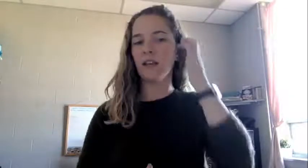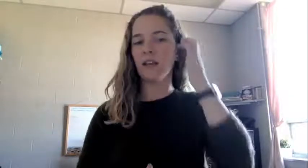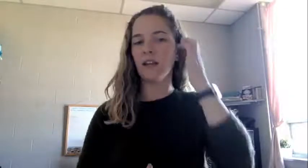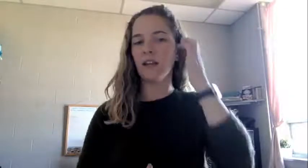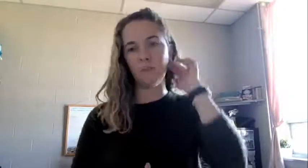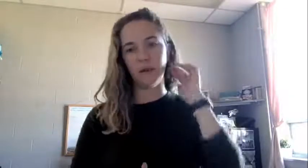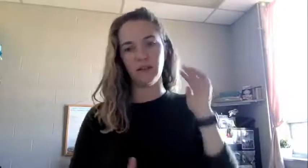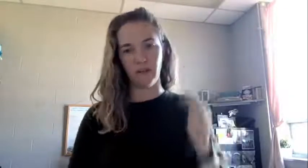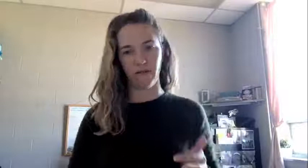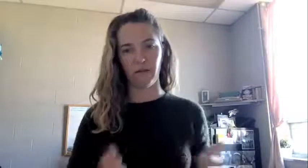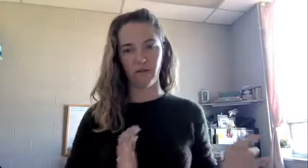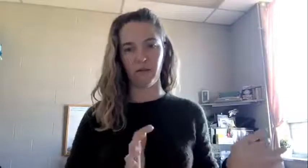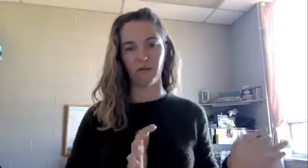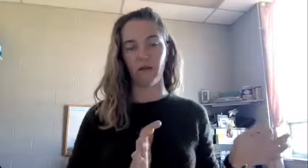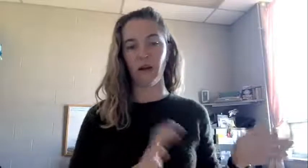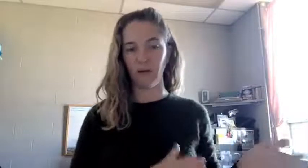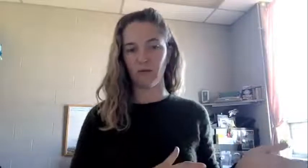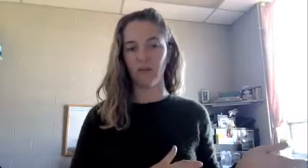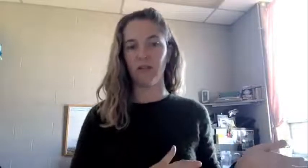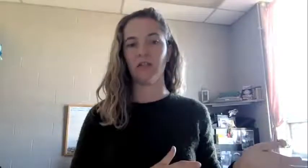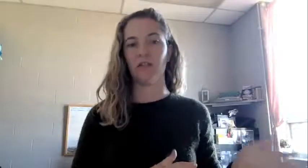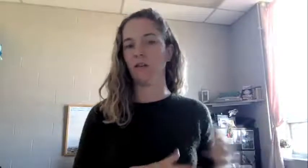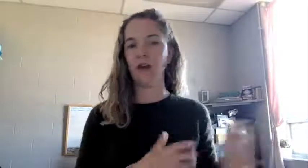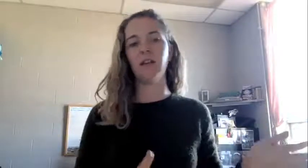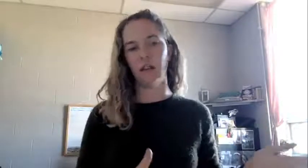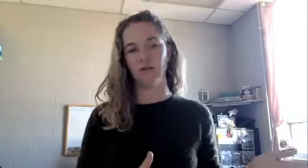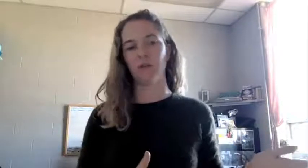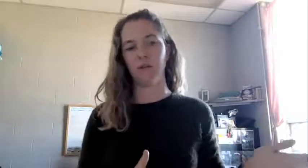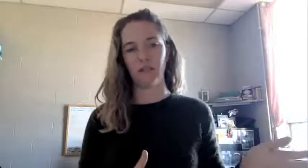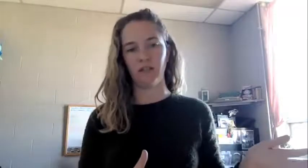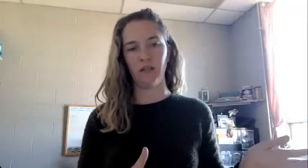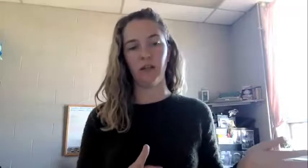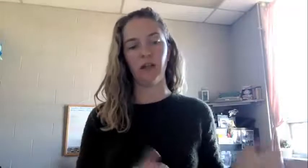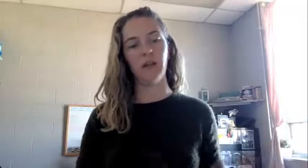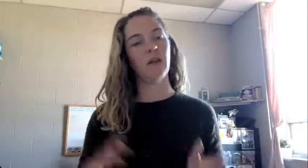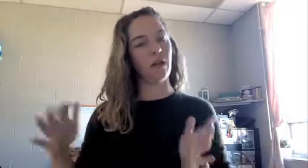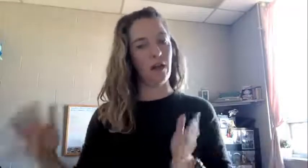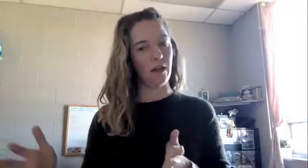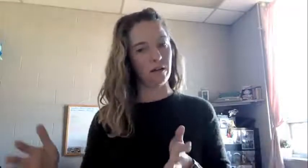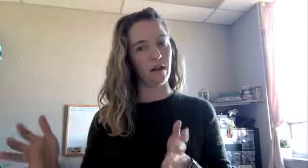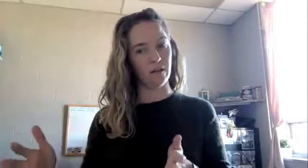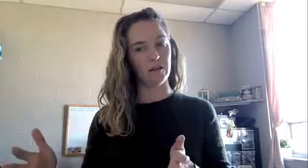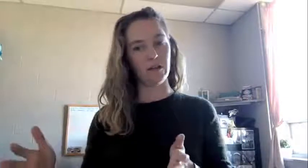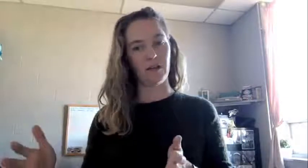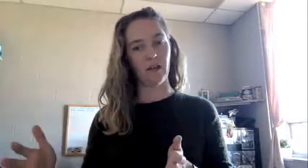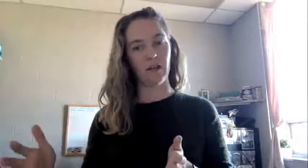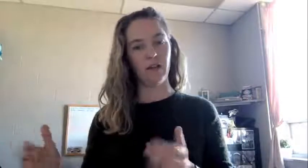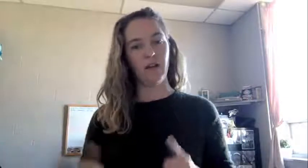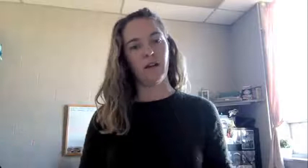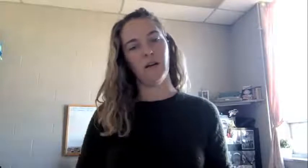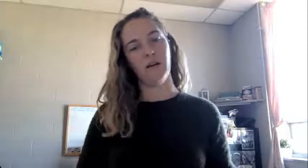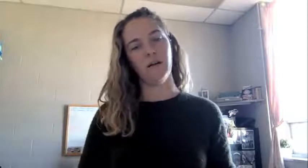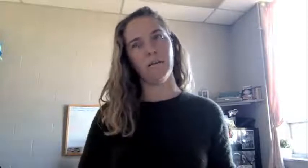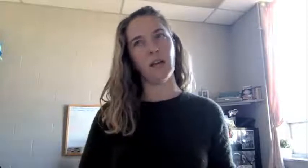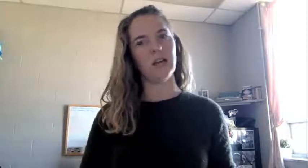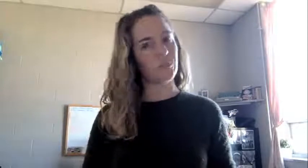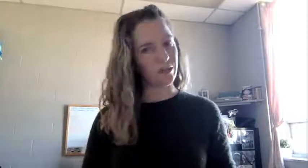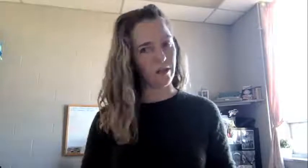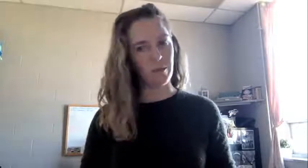think that's a pretty big difference between high school teaching or any K-12 teaching and college teaching, and especially at a